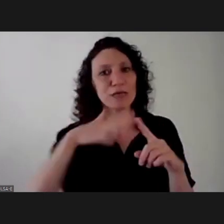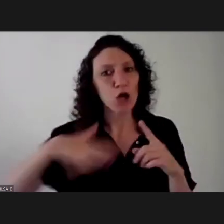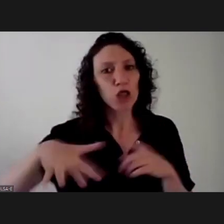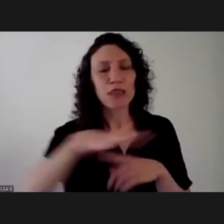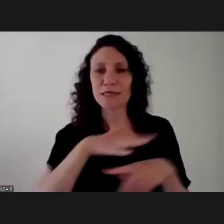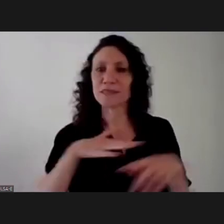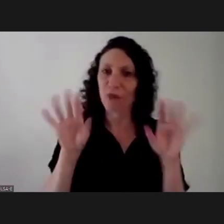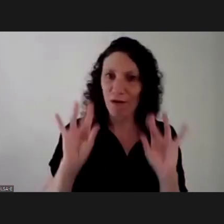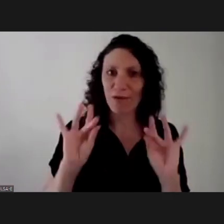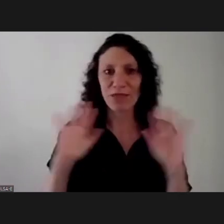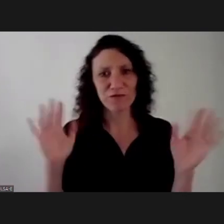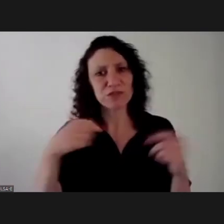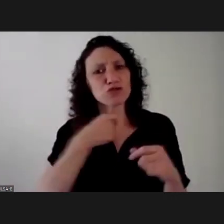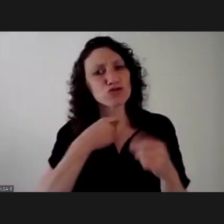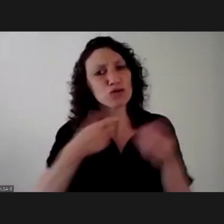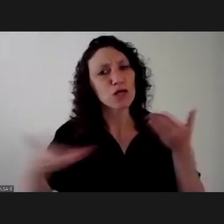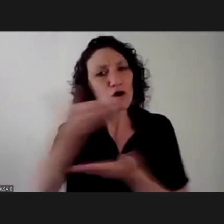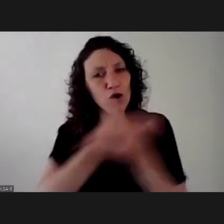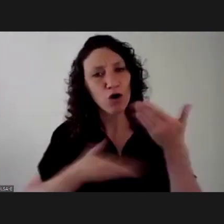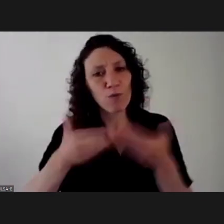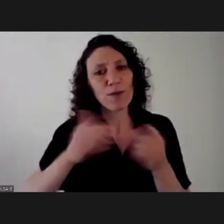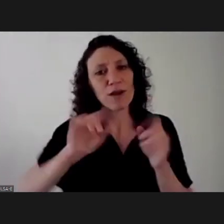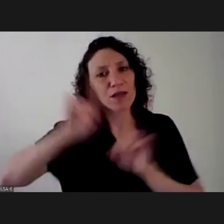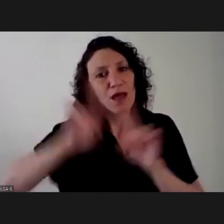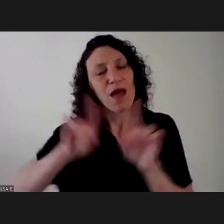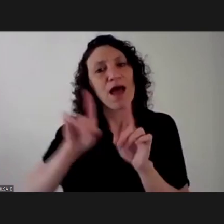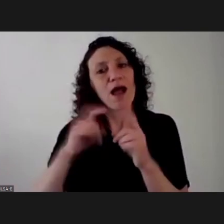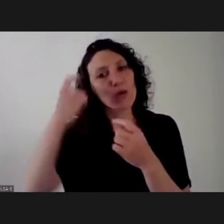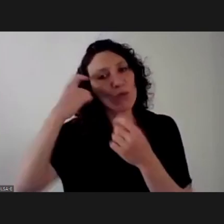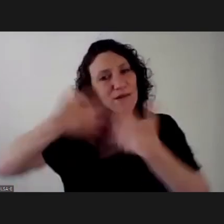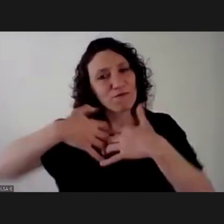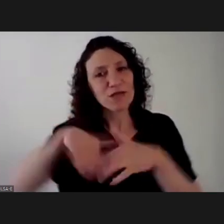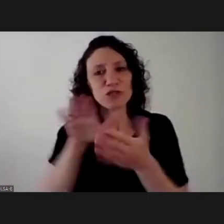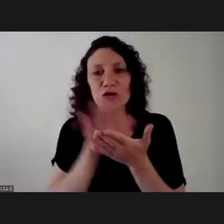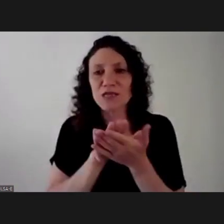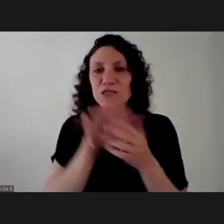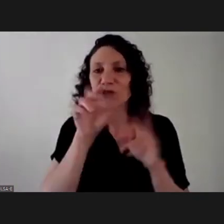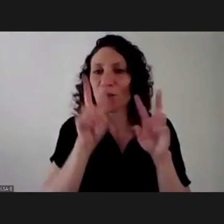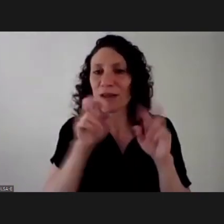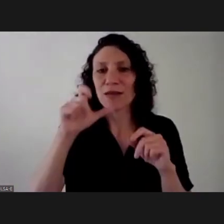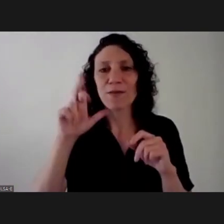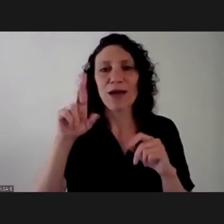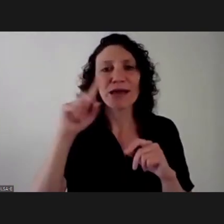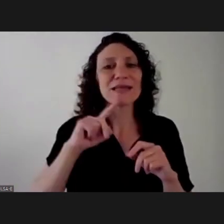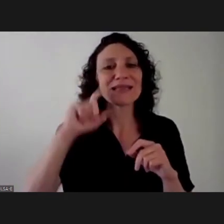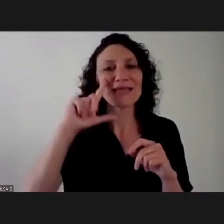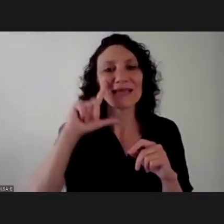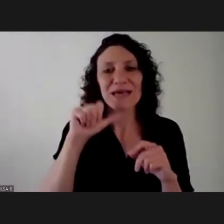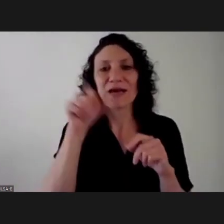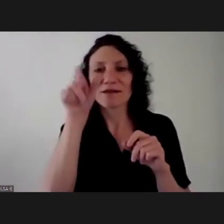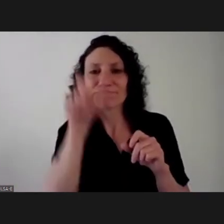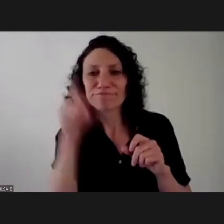circumstances. I would like to share my reflections on criticism, film criticism understood